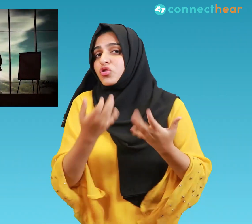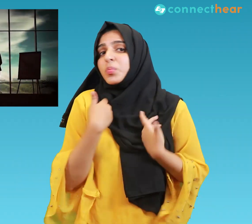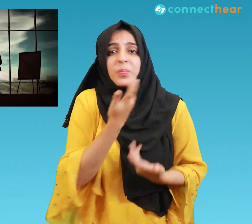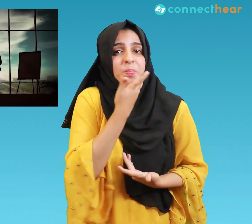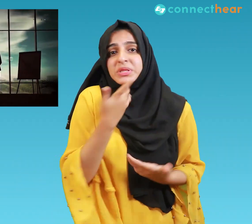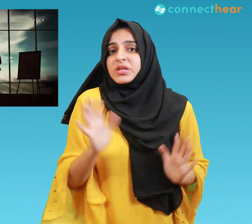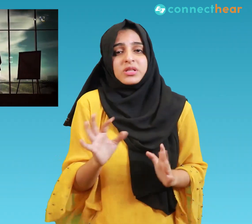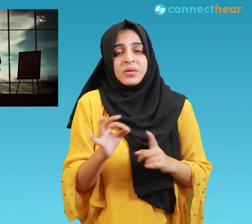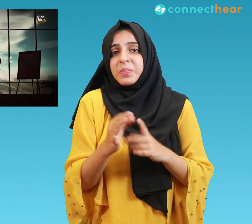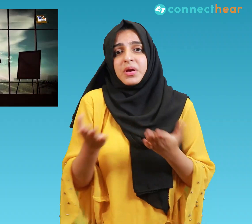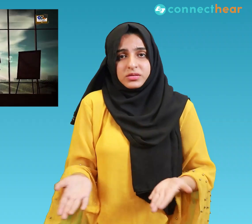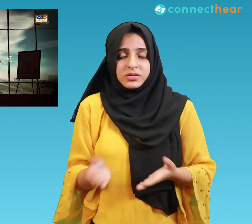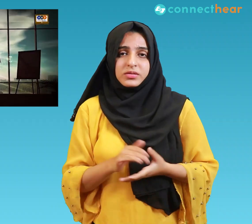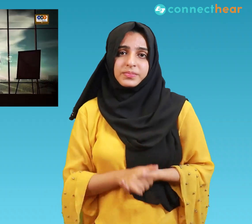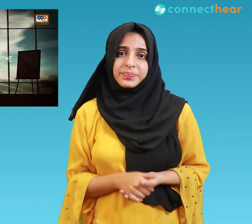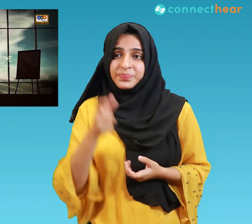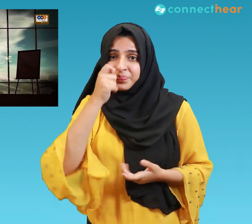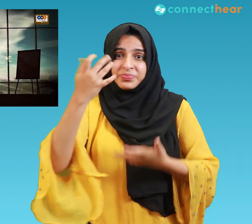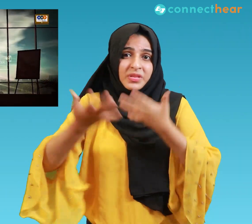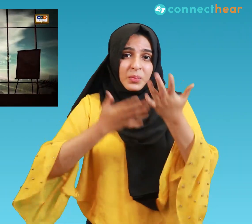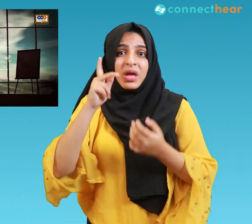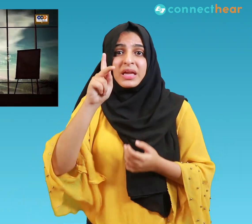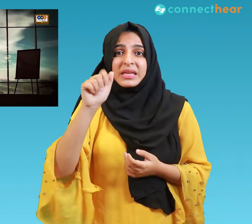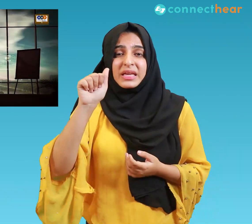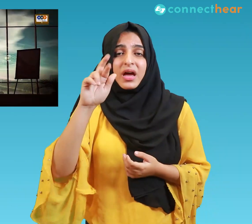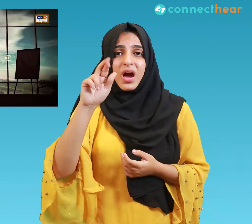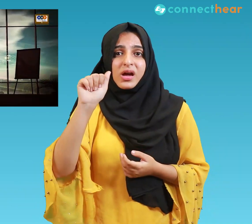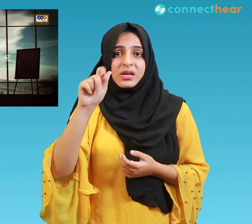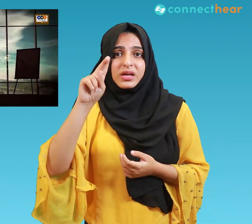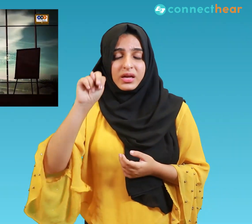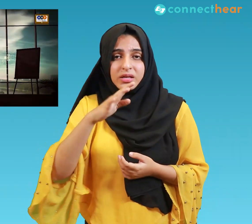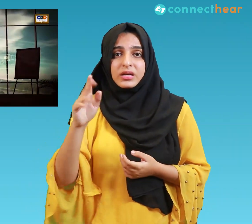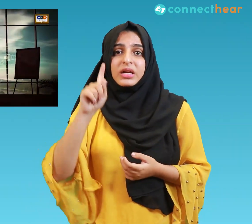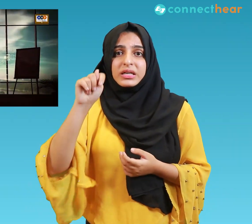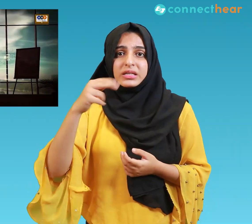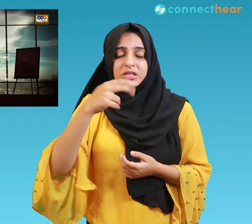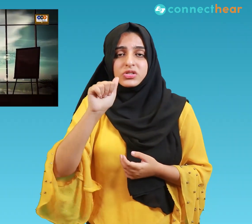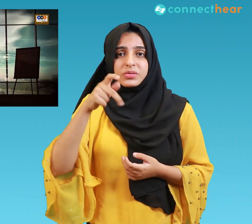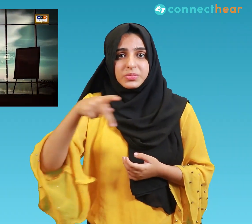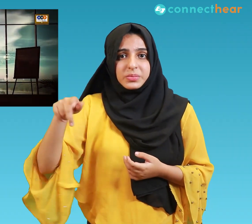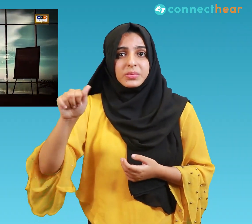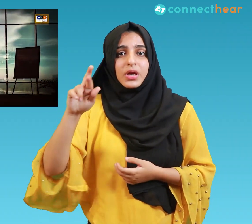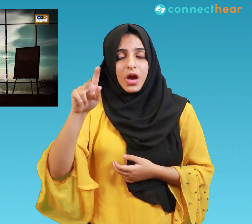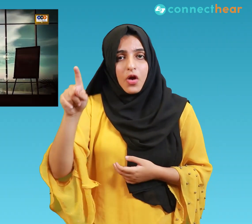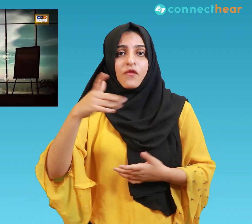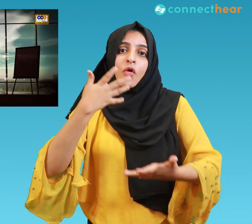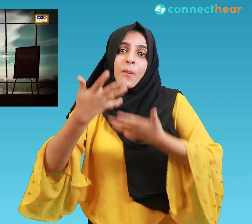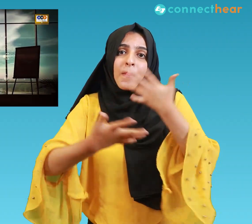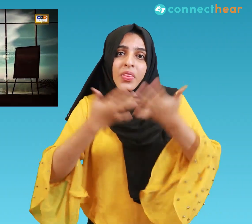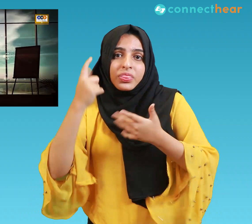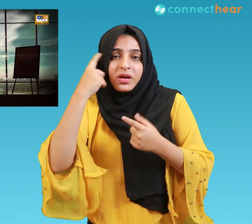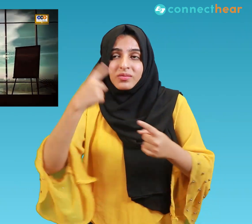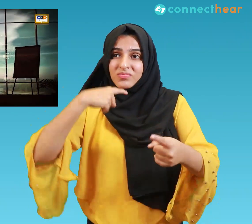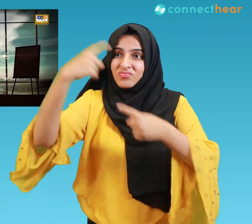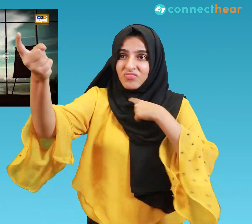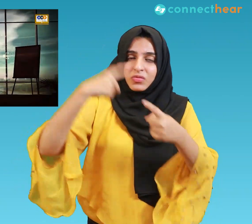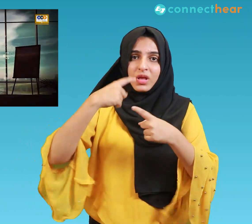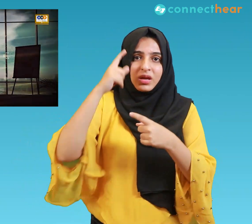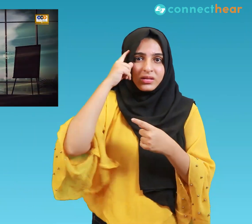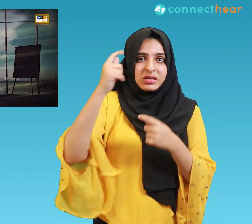Mr. Yusuf was speaking to Karan Thapar in a rare cross-border interview. The first since